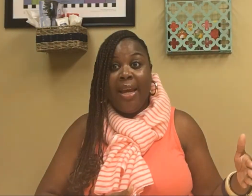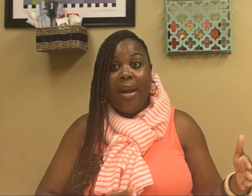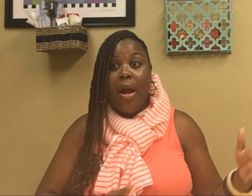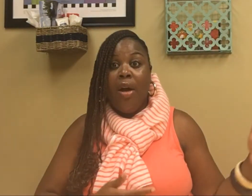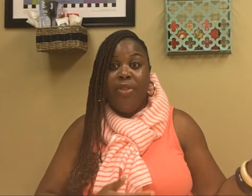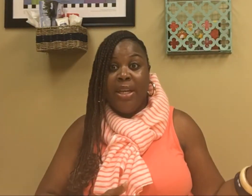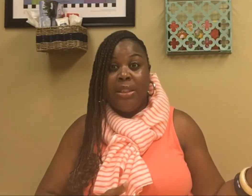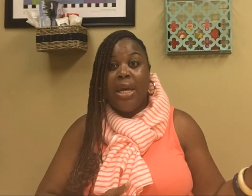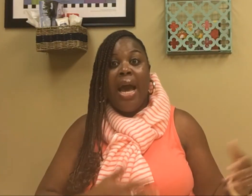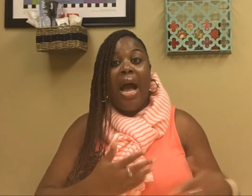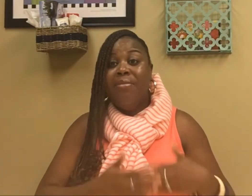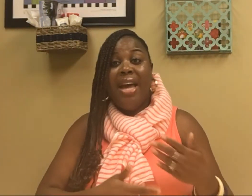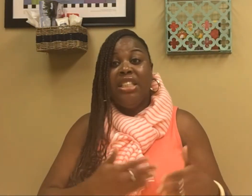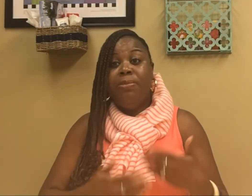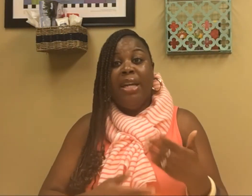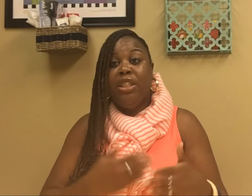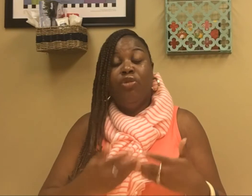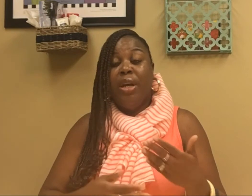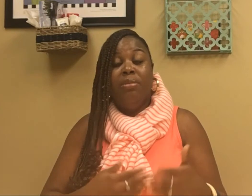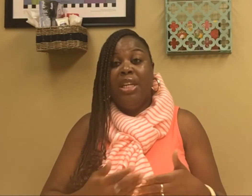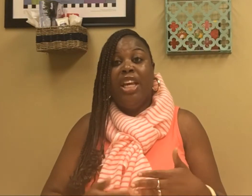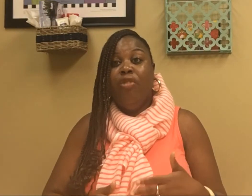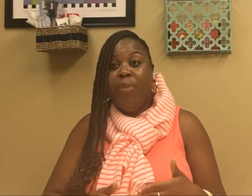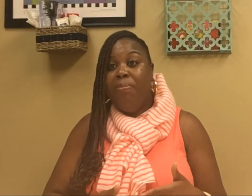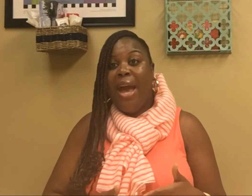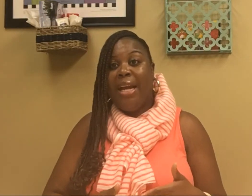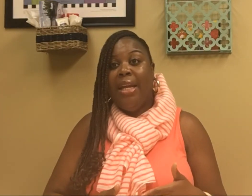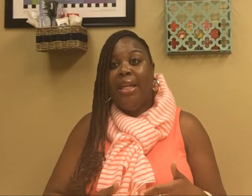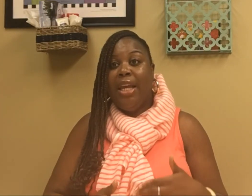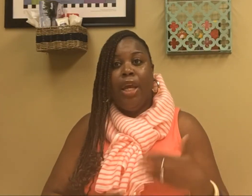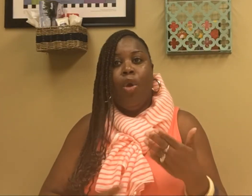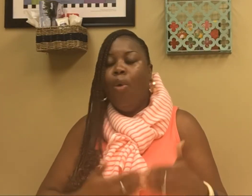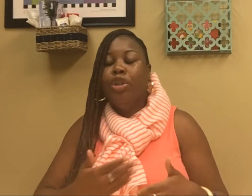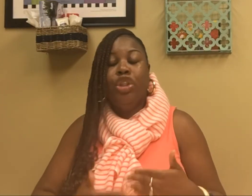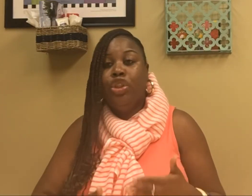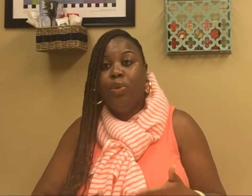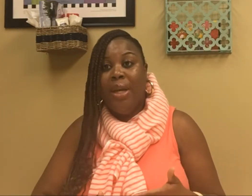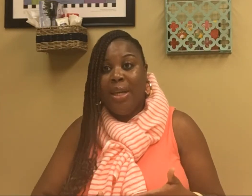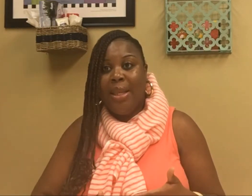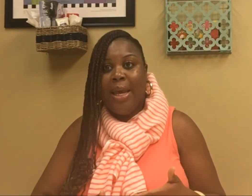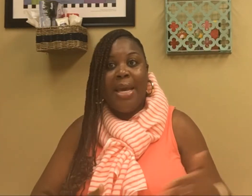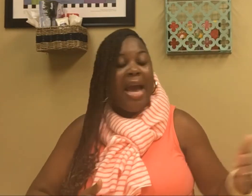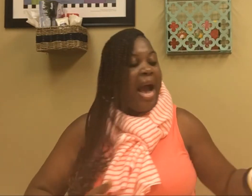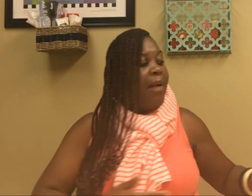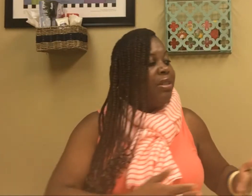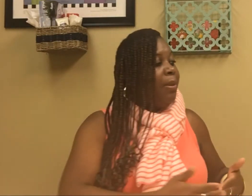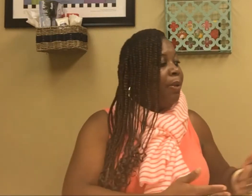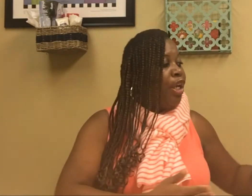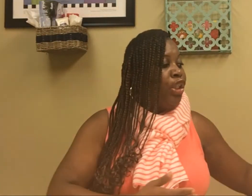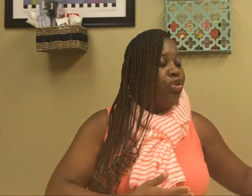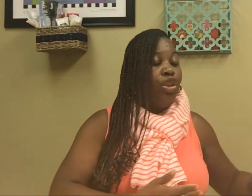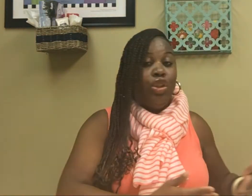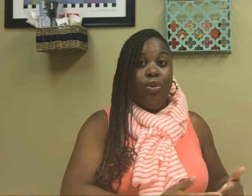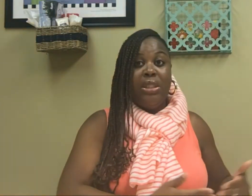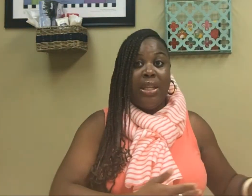of this, I'm not expecting for him to give me back anything or to do anything. I'm simply introducing